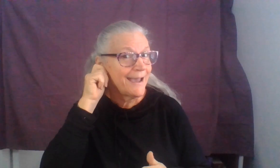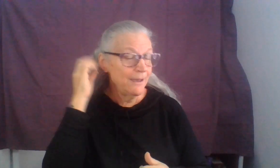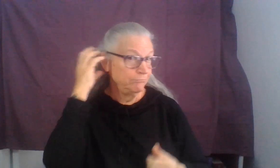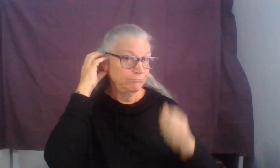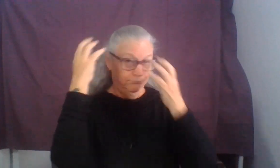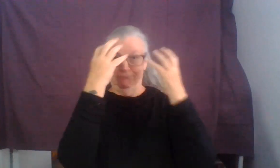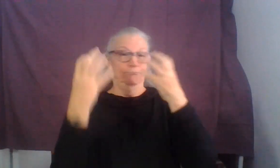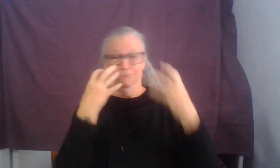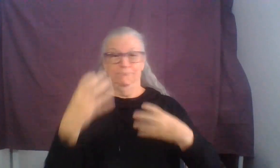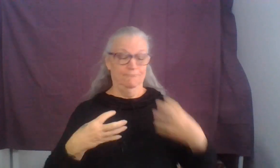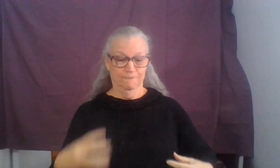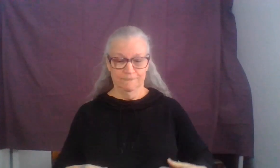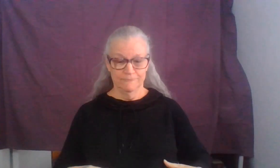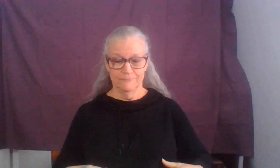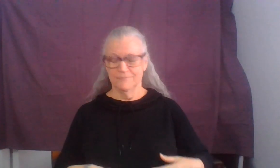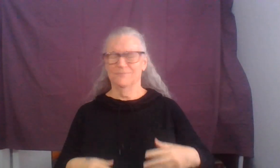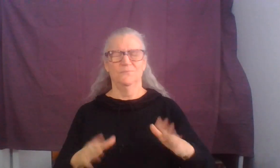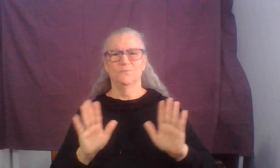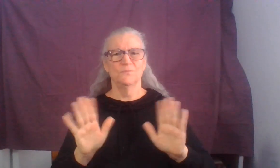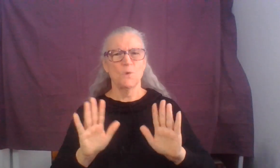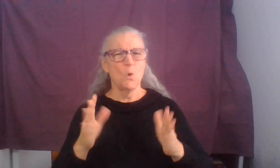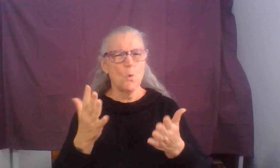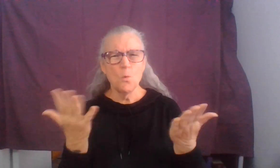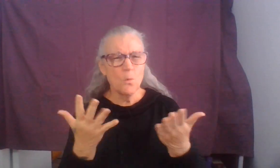where would the sense of smell be?